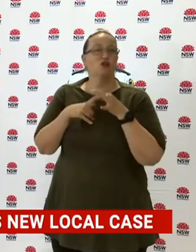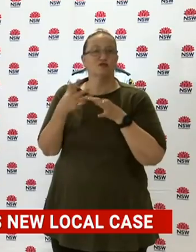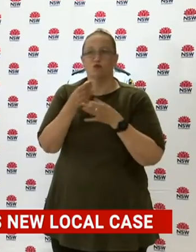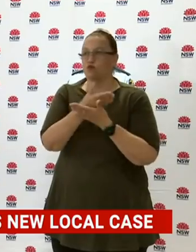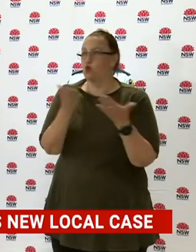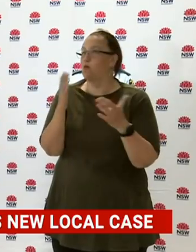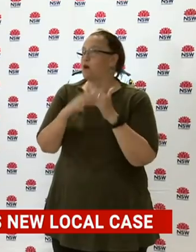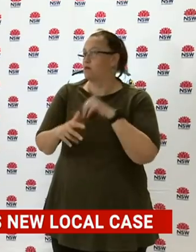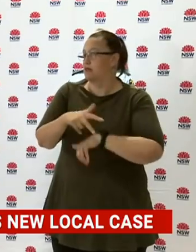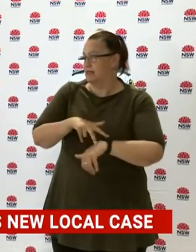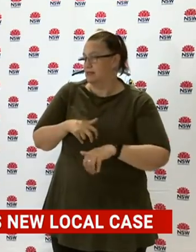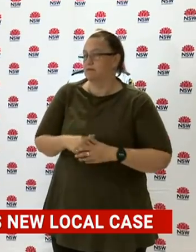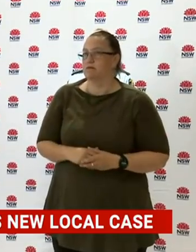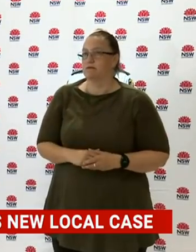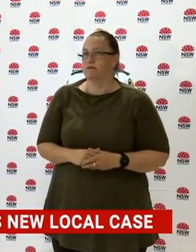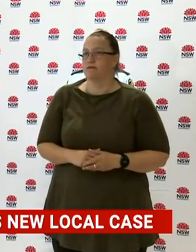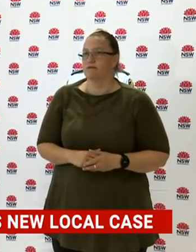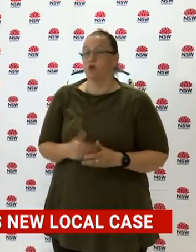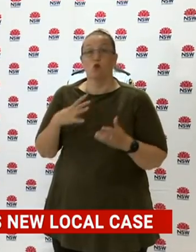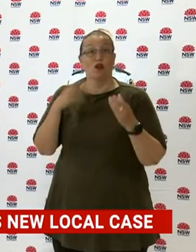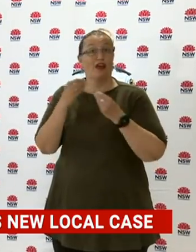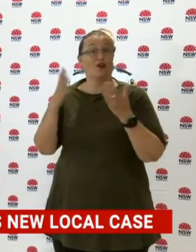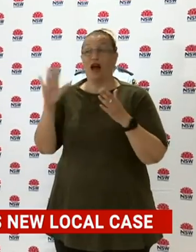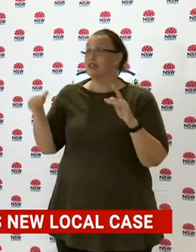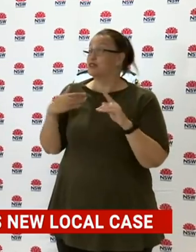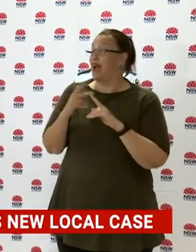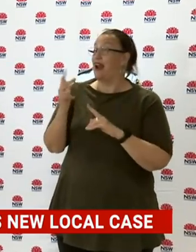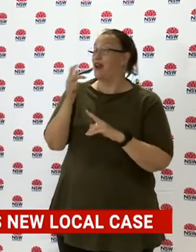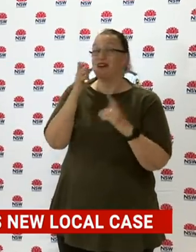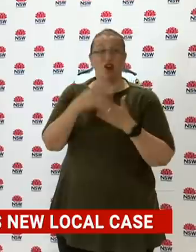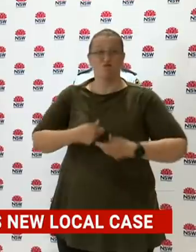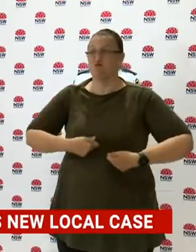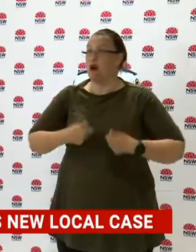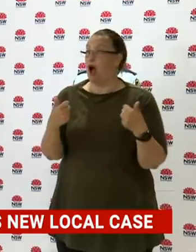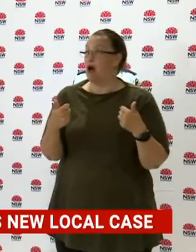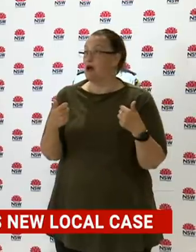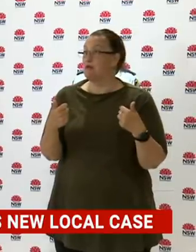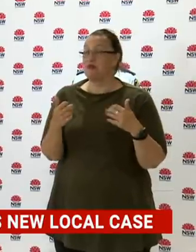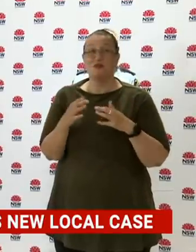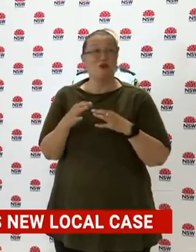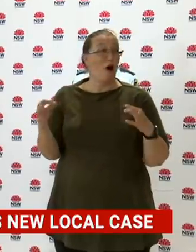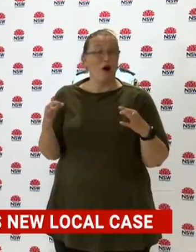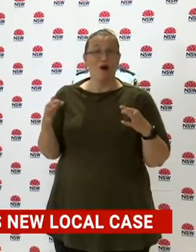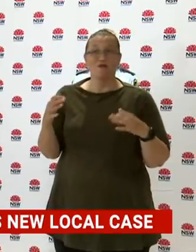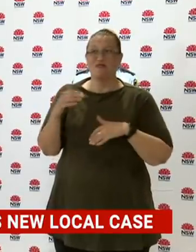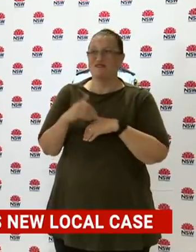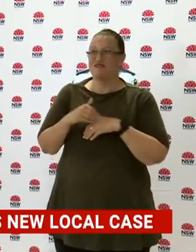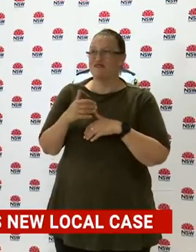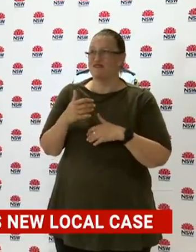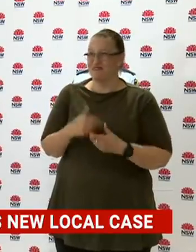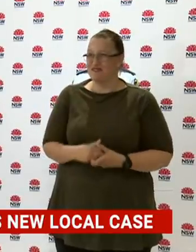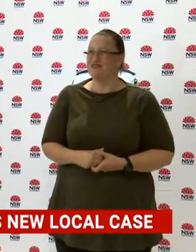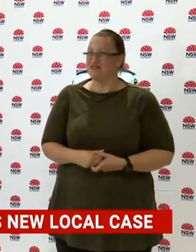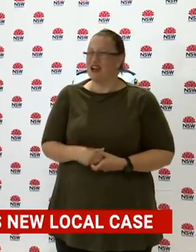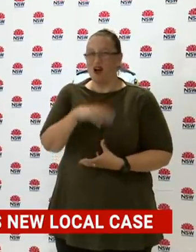To 8 p.m. last night, all was good. We had a total of 5,173